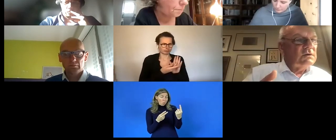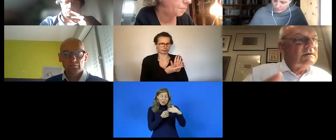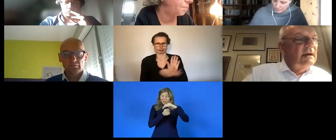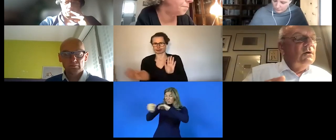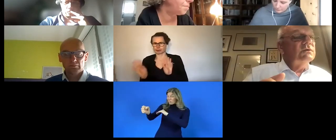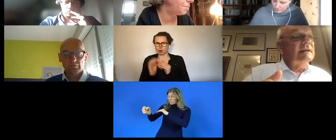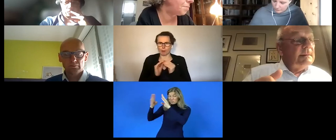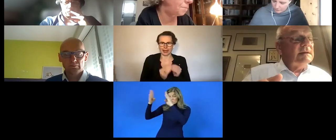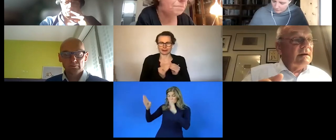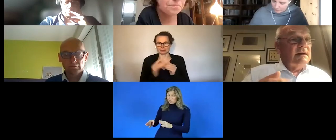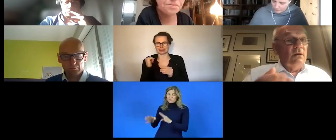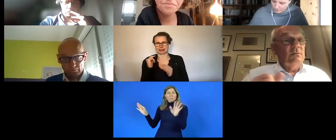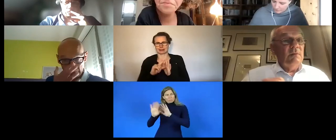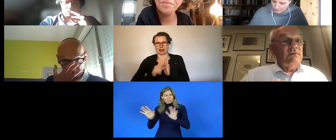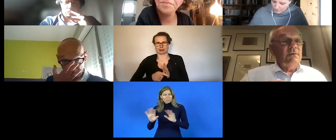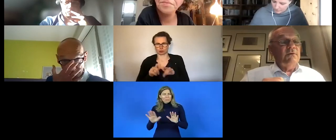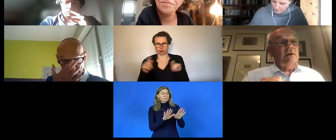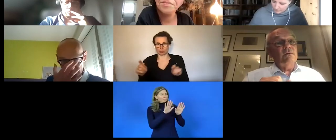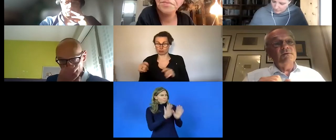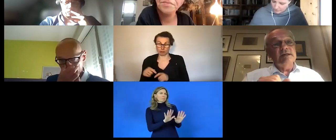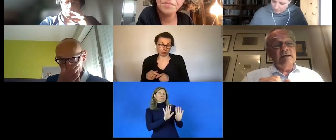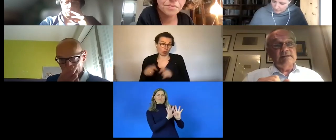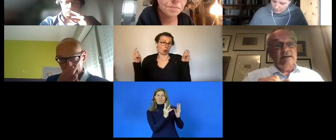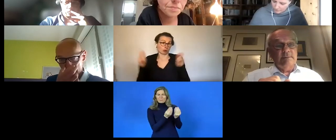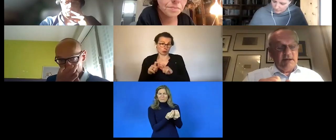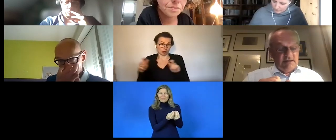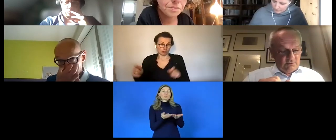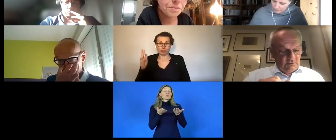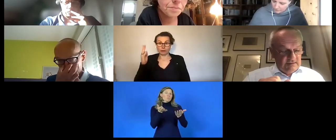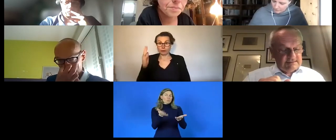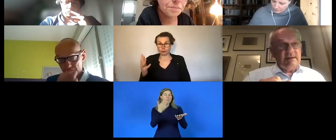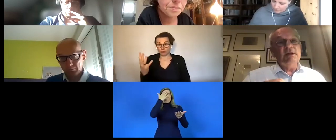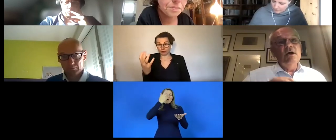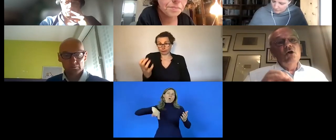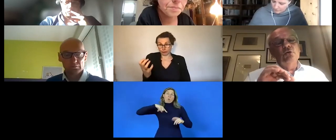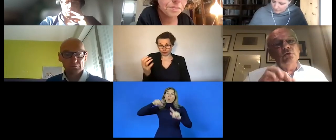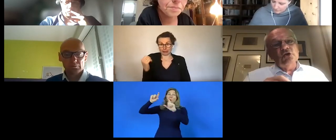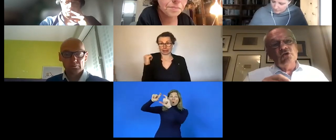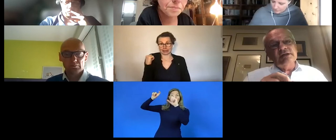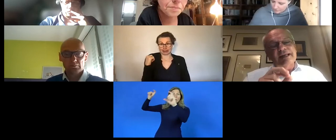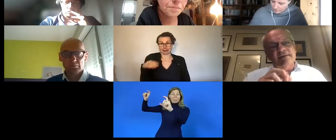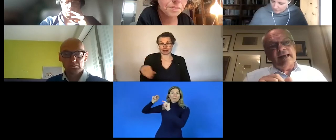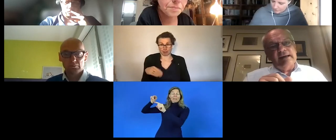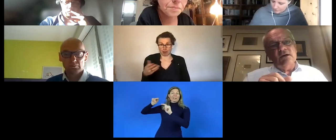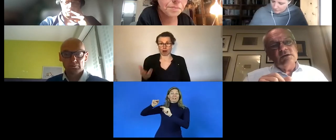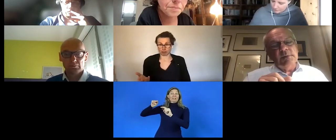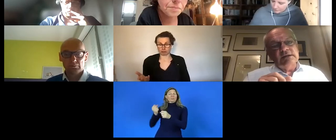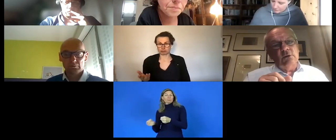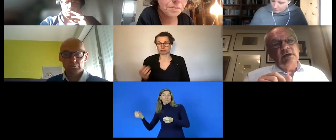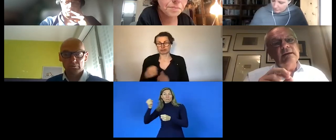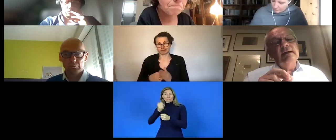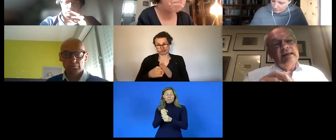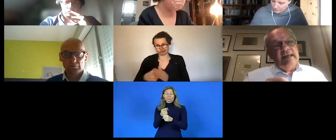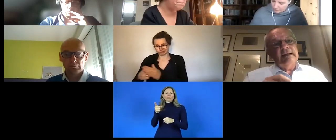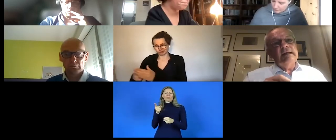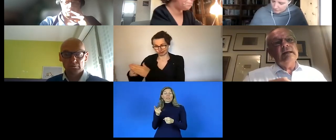family and that is why we created this huge company with services that are provided and